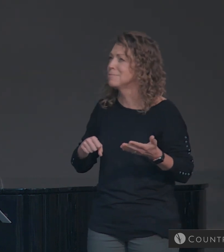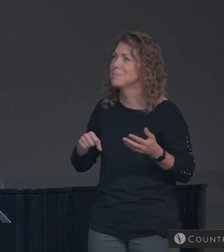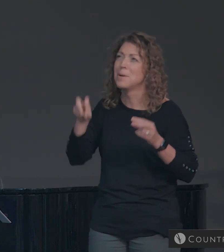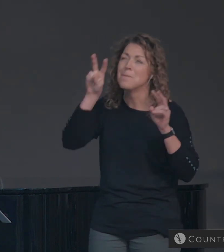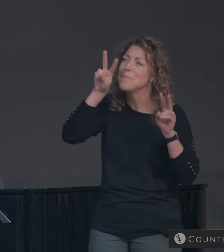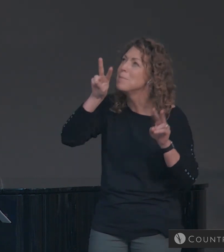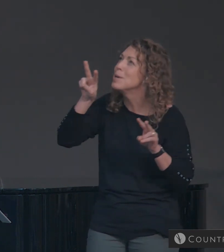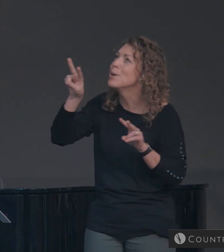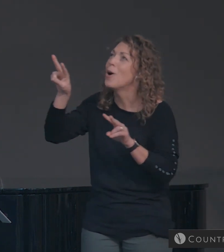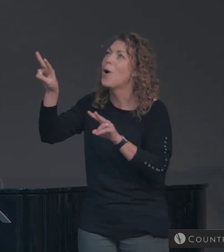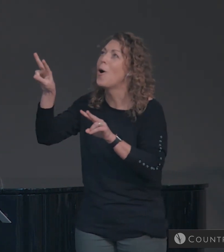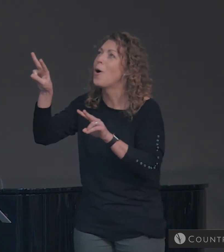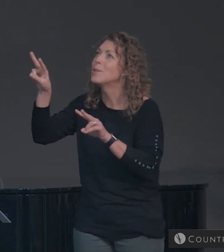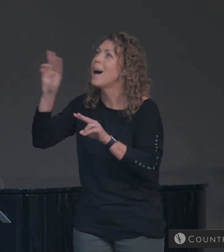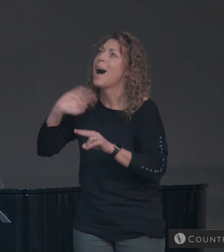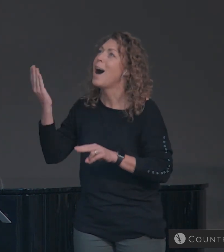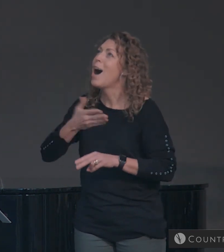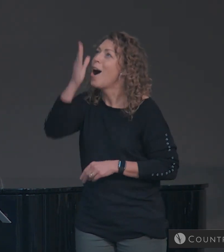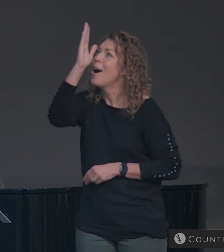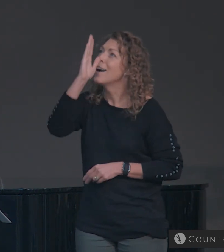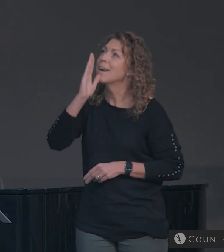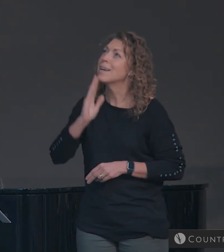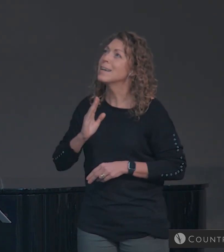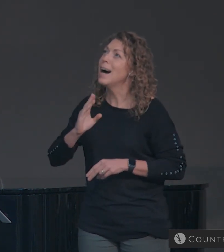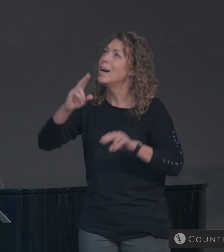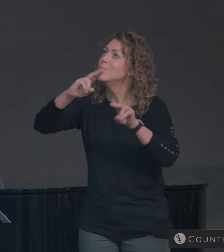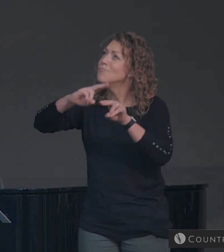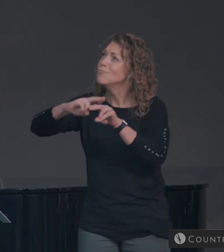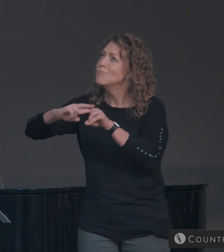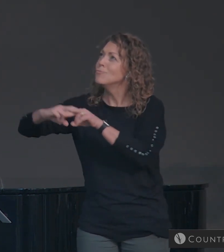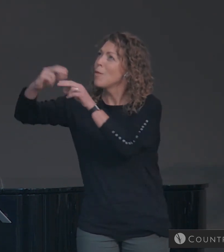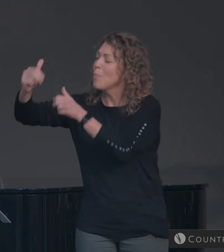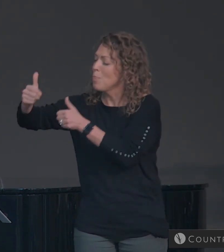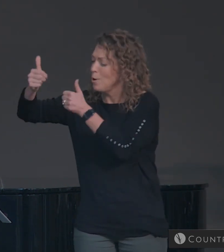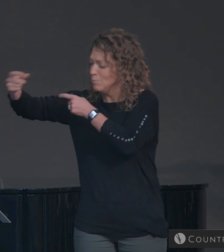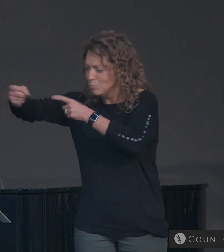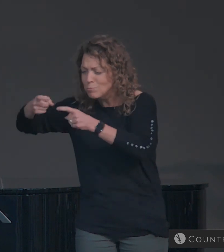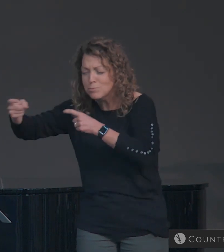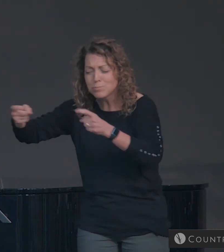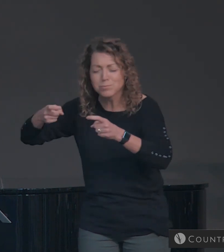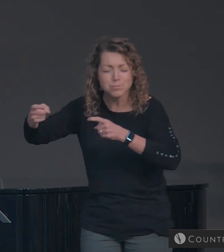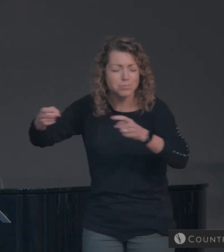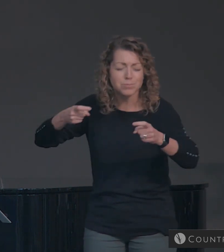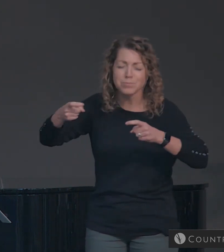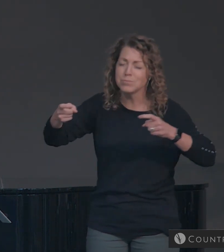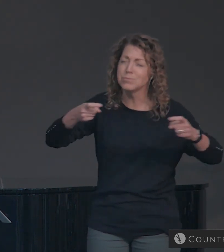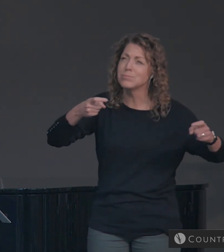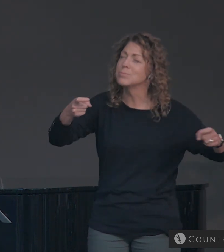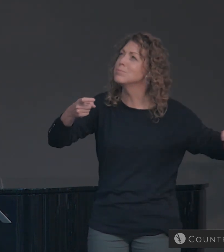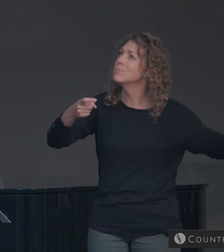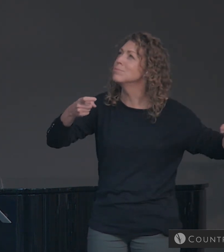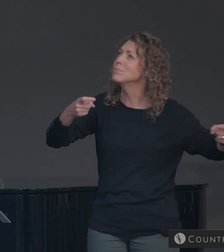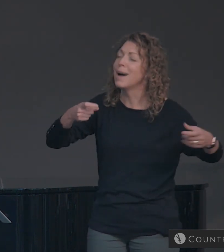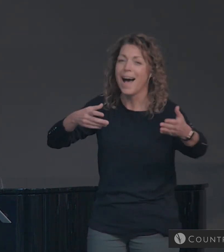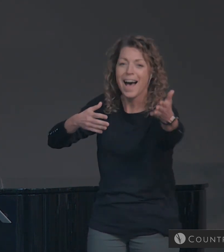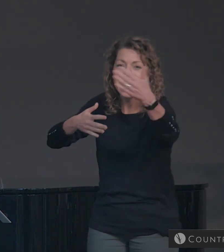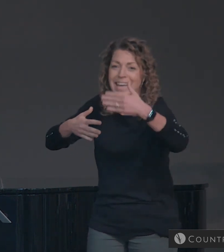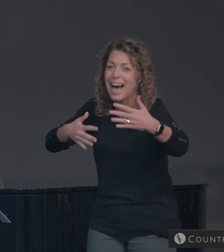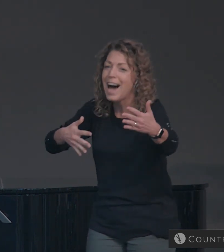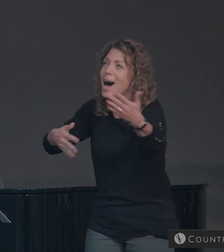Behold our God, seated on His throne